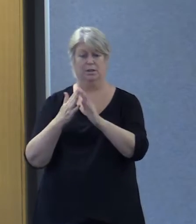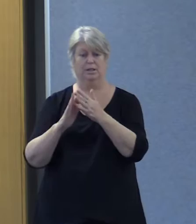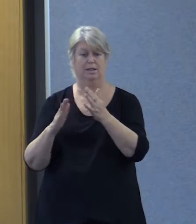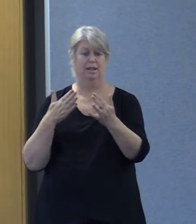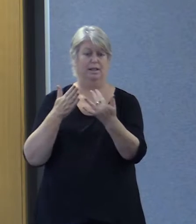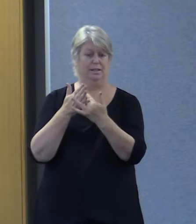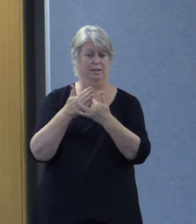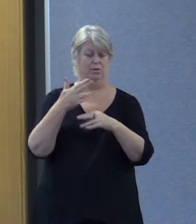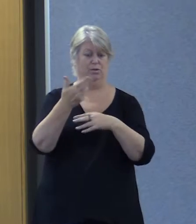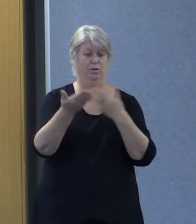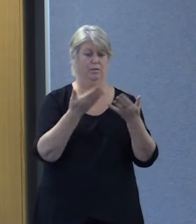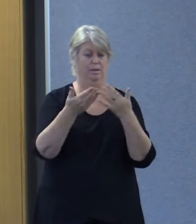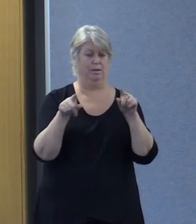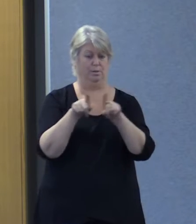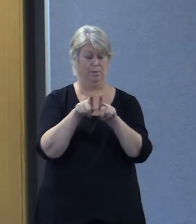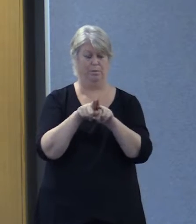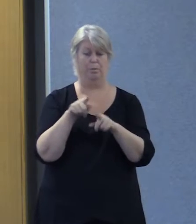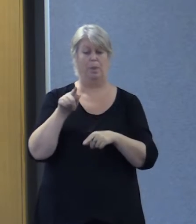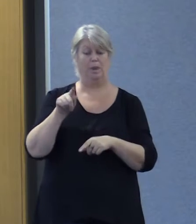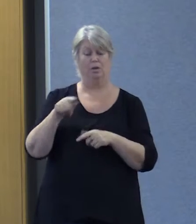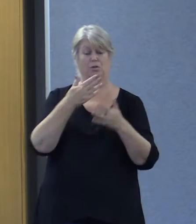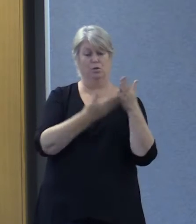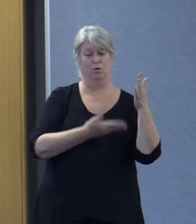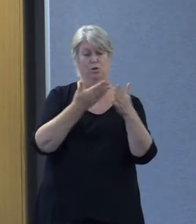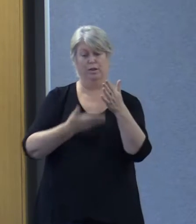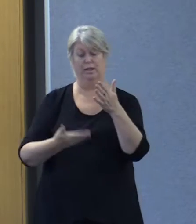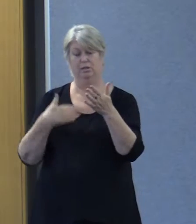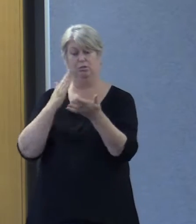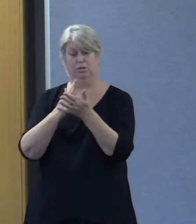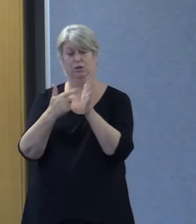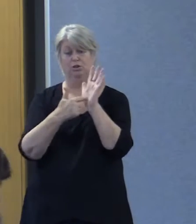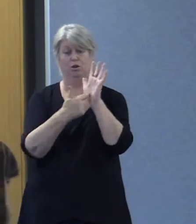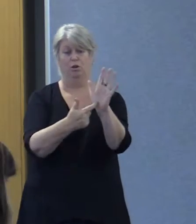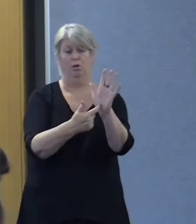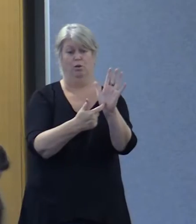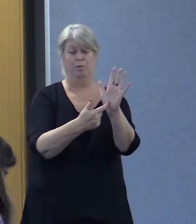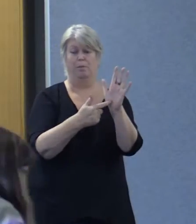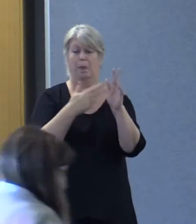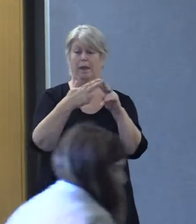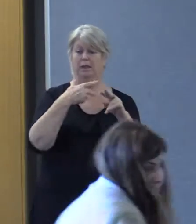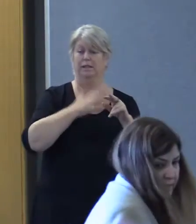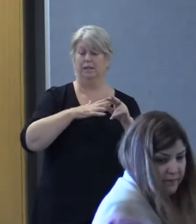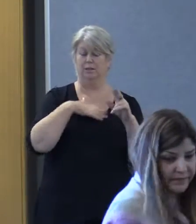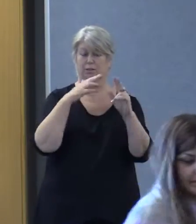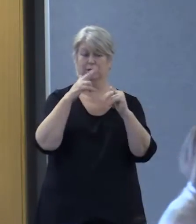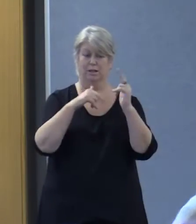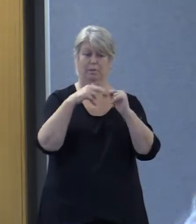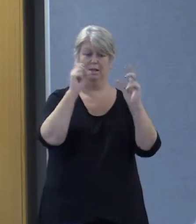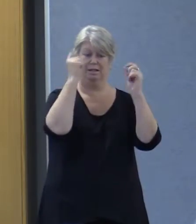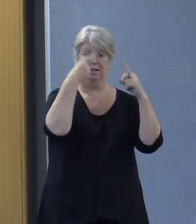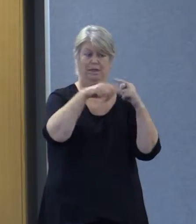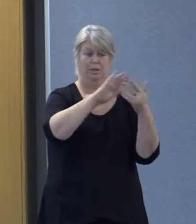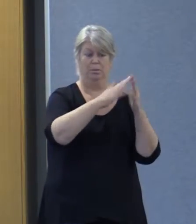and access to services. These stories highlighted for us the need to build an understanding within communities